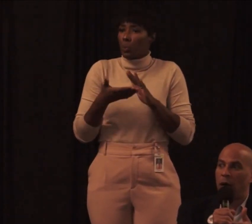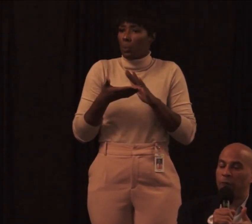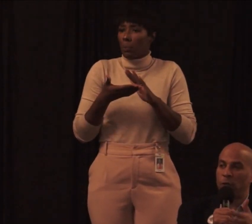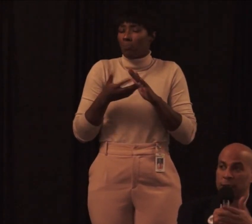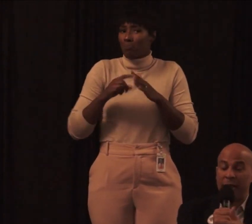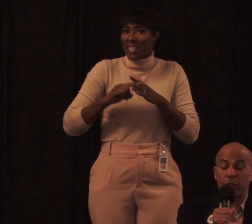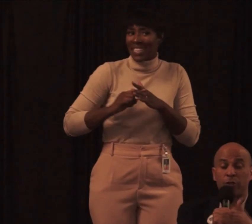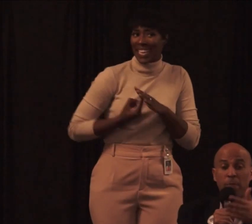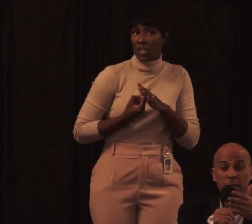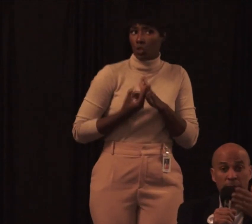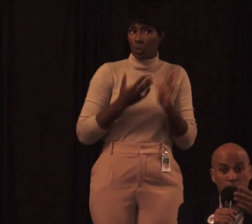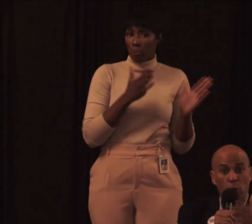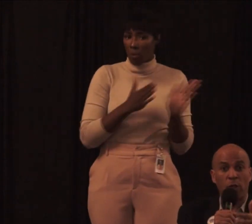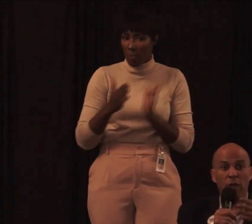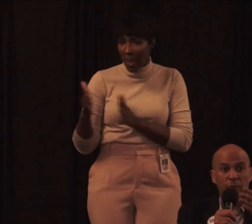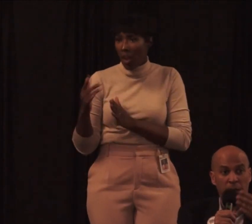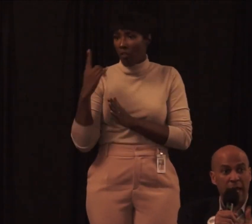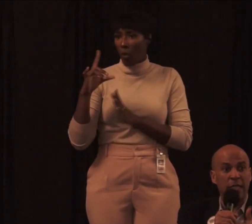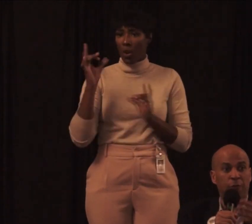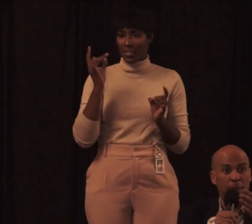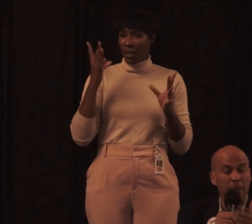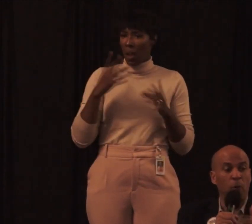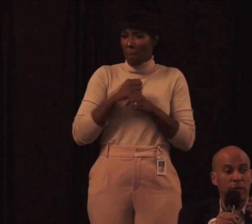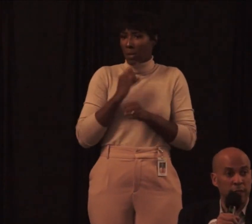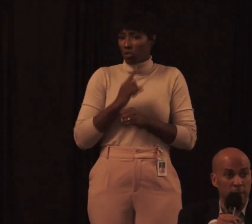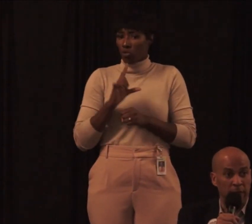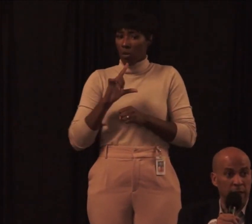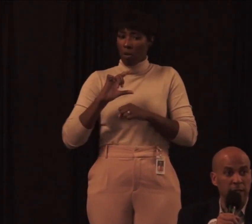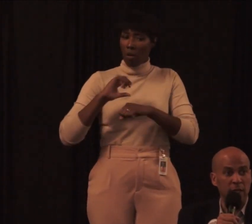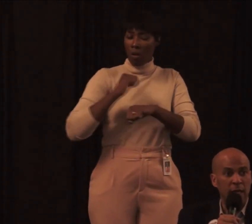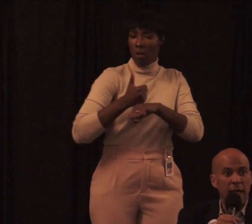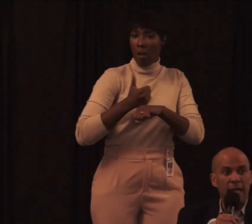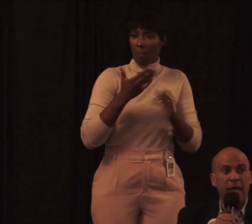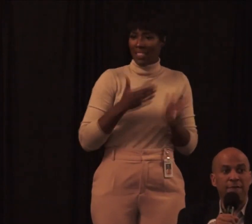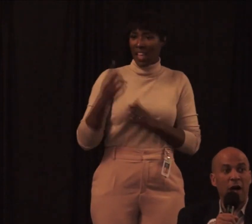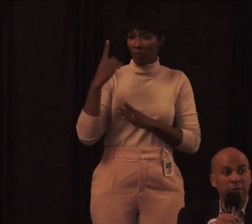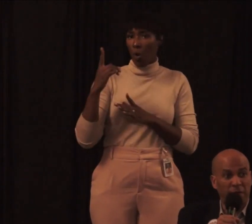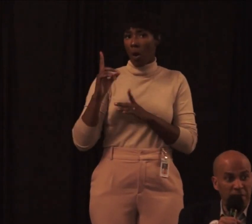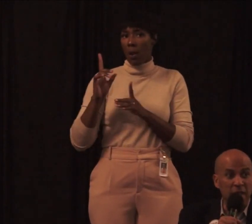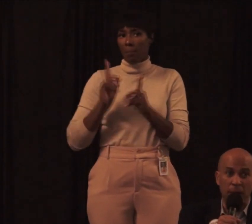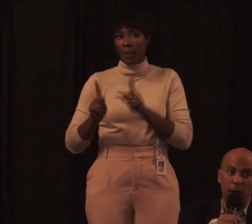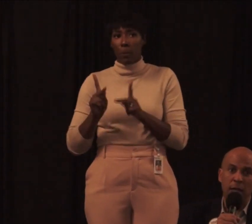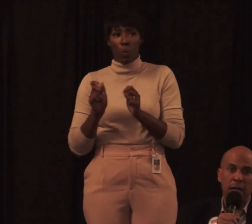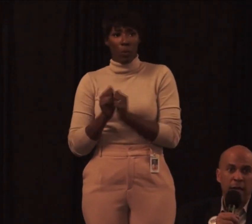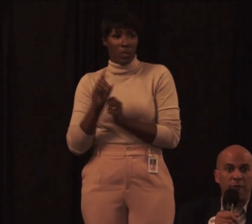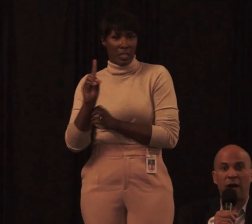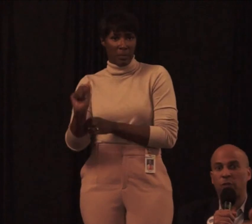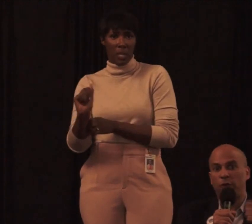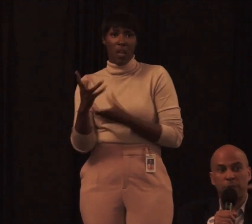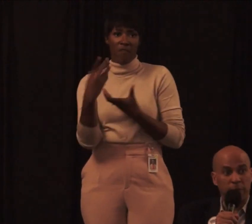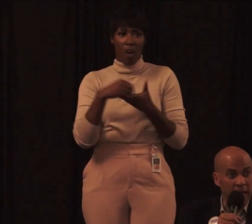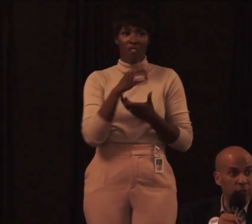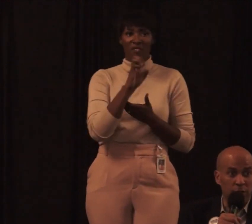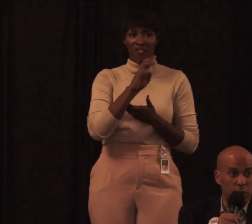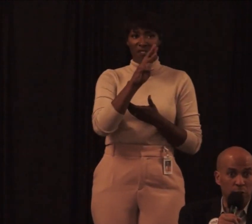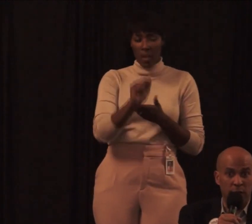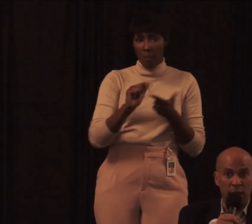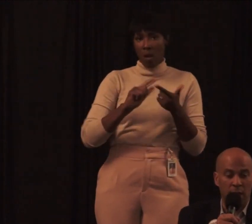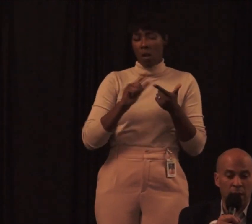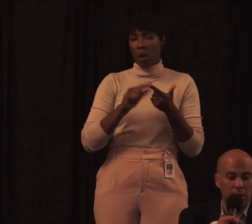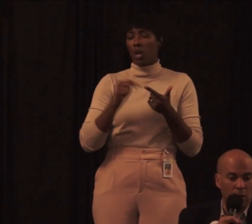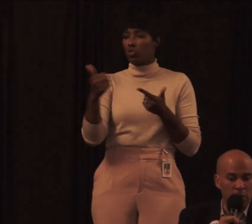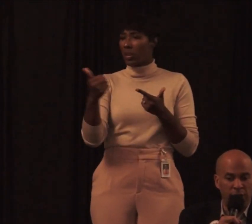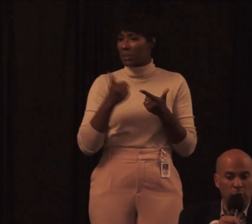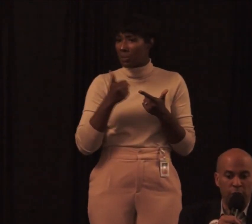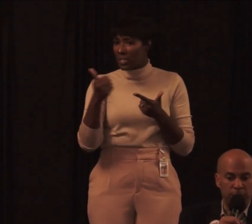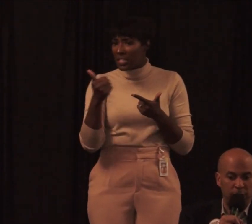for disasters and must make sure that we have plans for people with disabilities. And that involves FEMA. It involves a transportation associate,